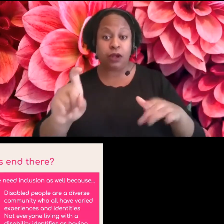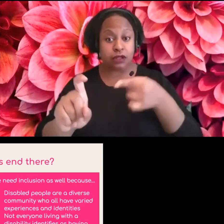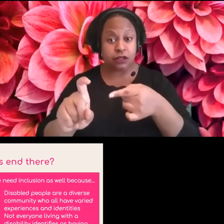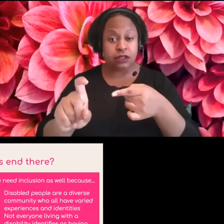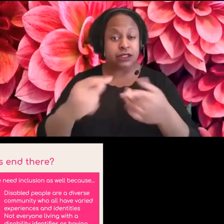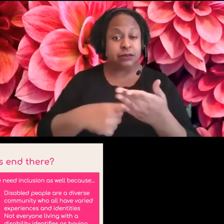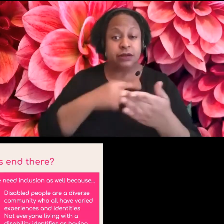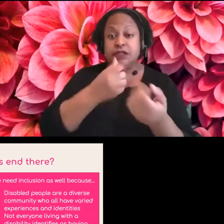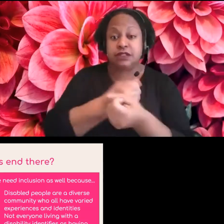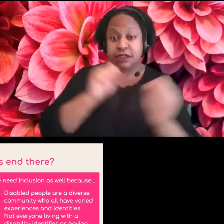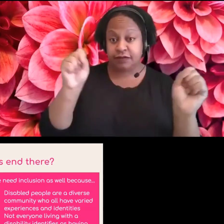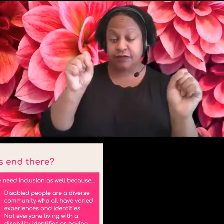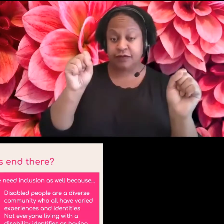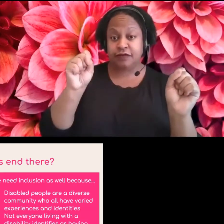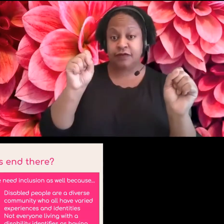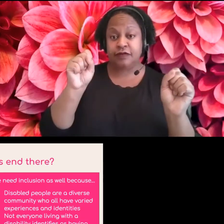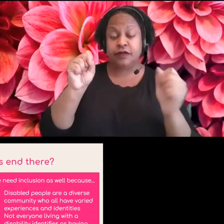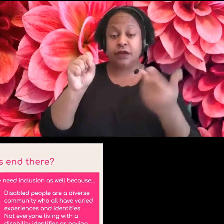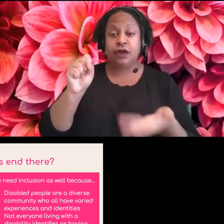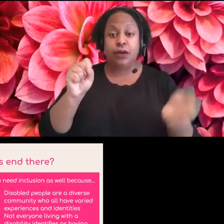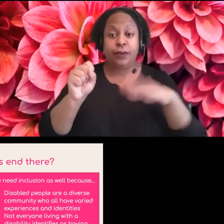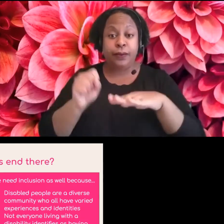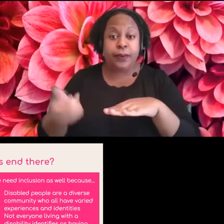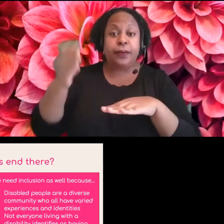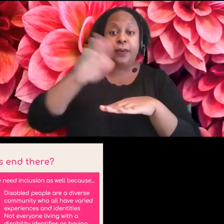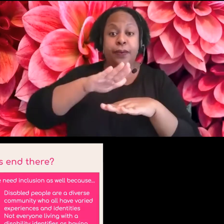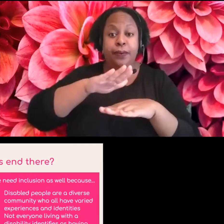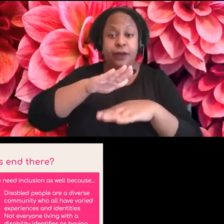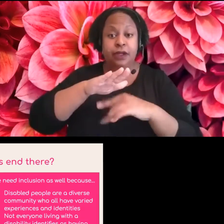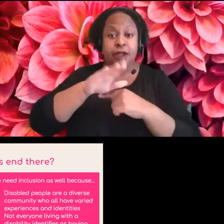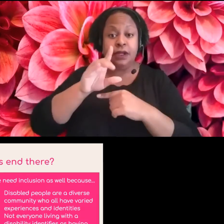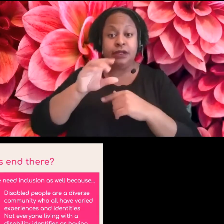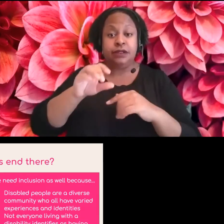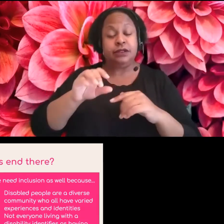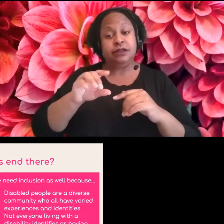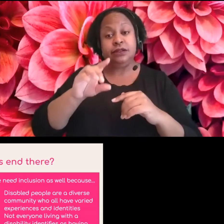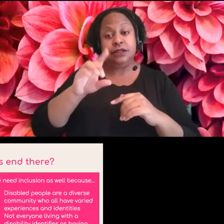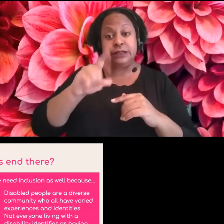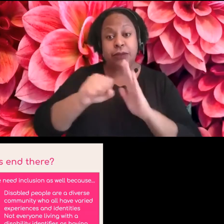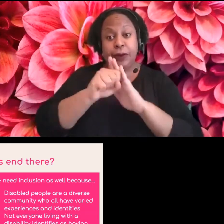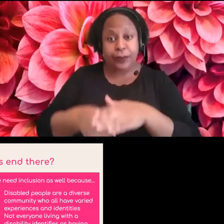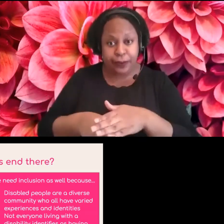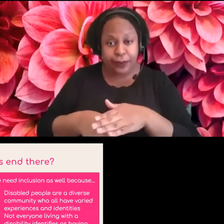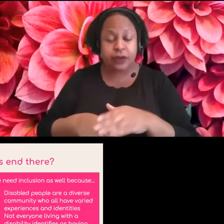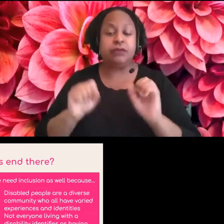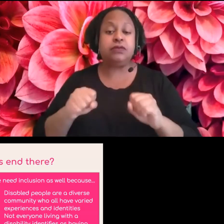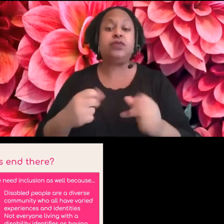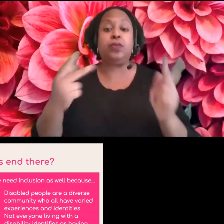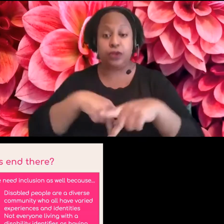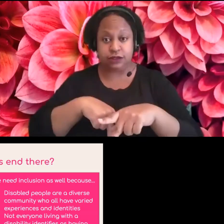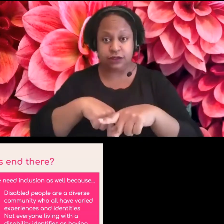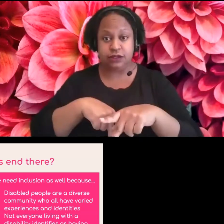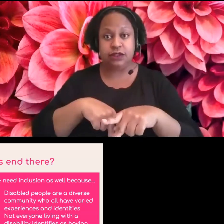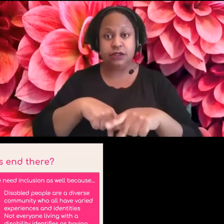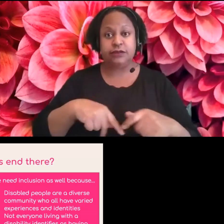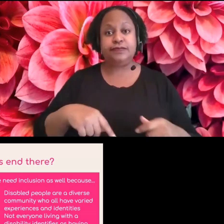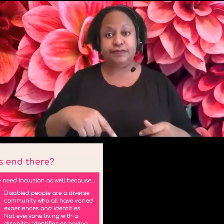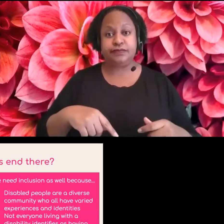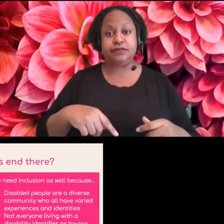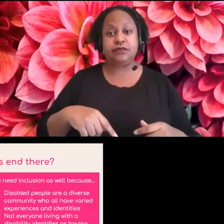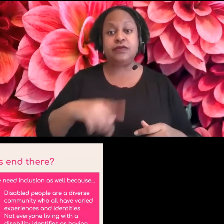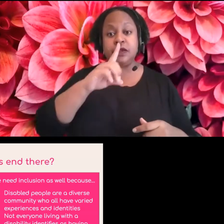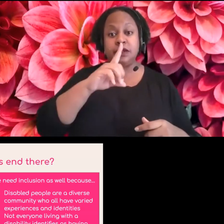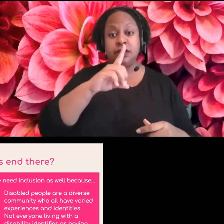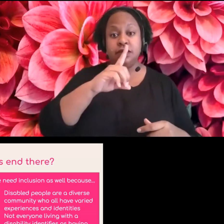ableism, um, which, you know, to go into the fact that ableism is a tool actively used against racialized